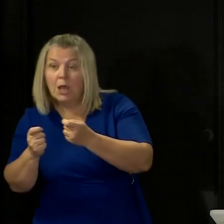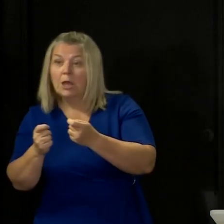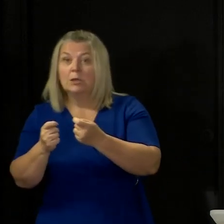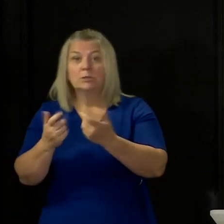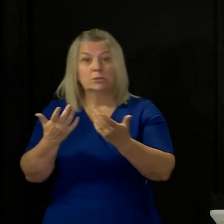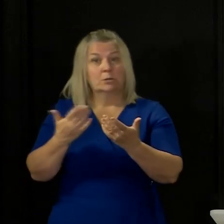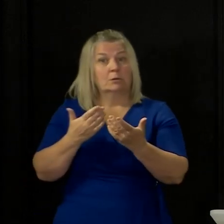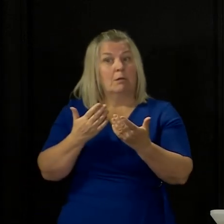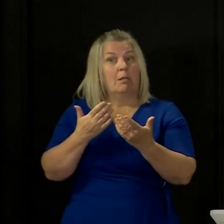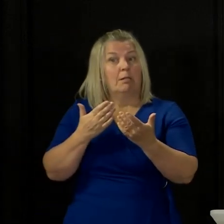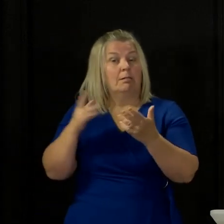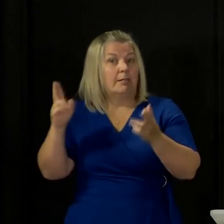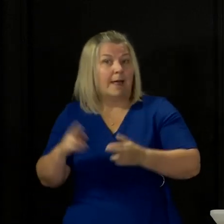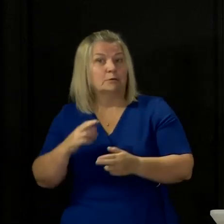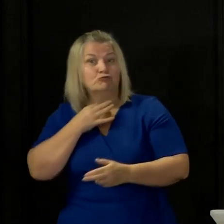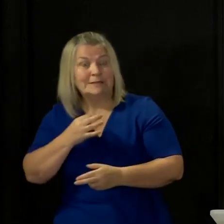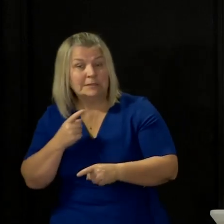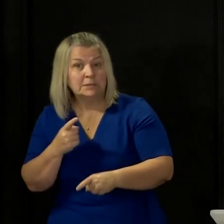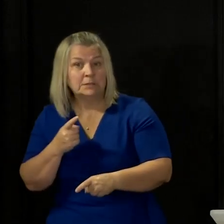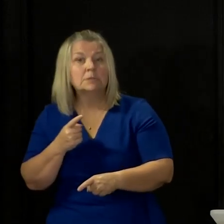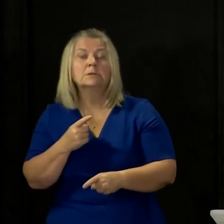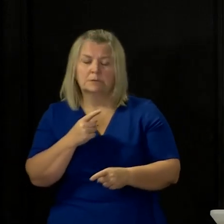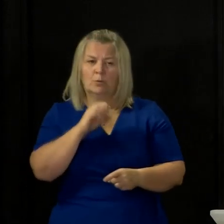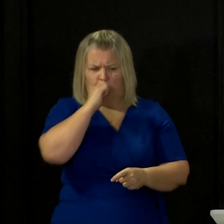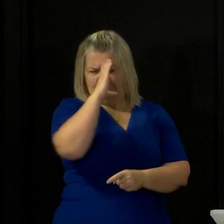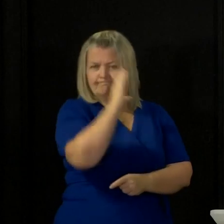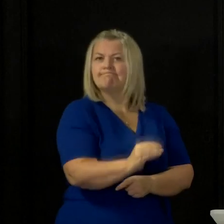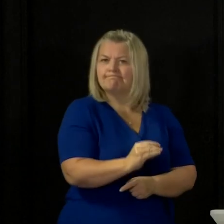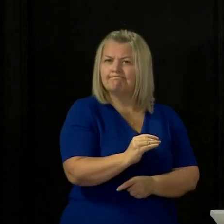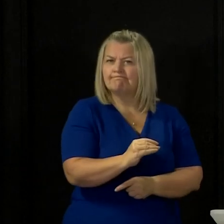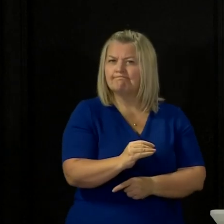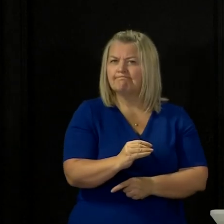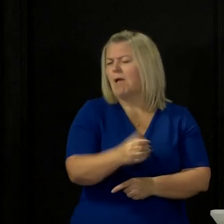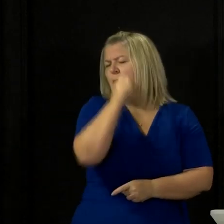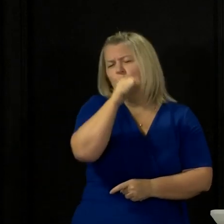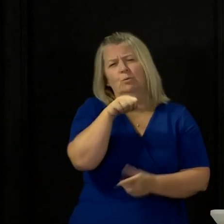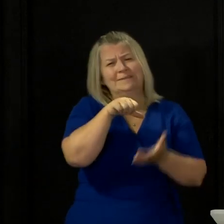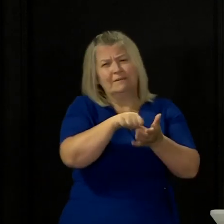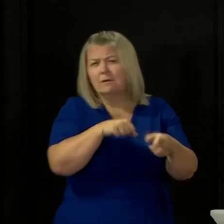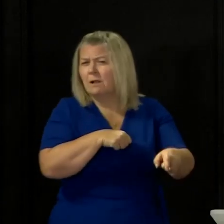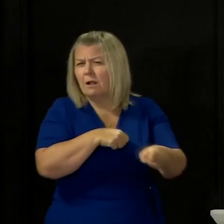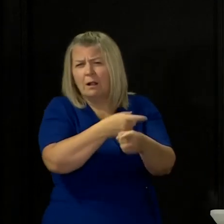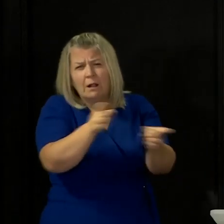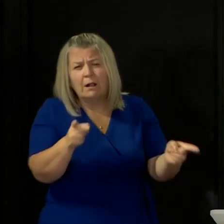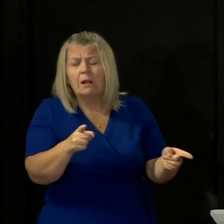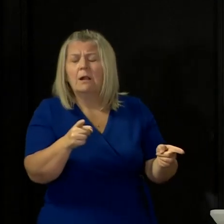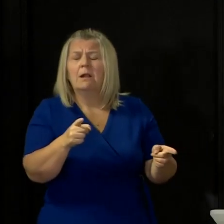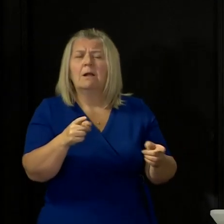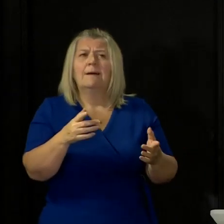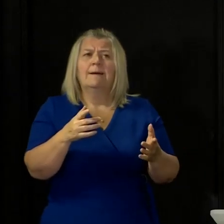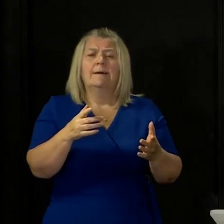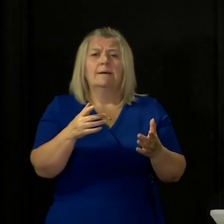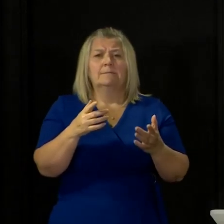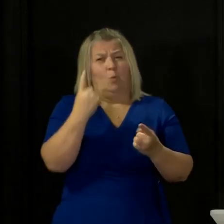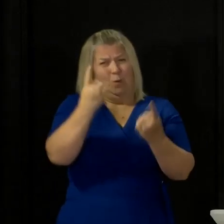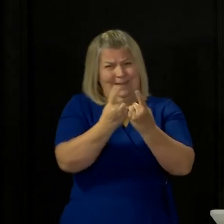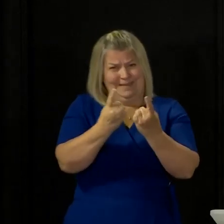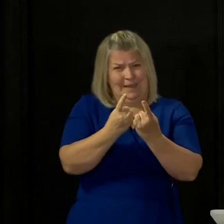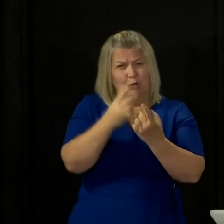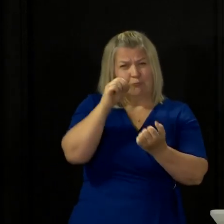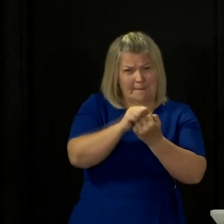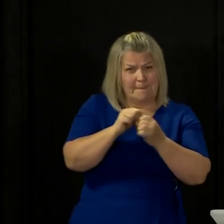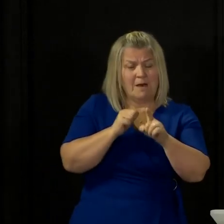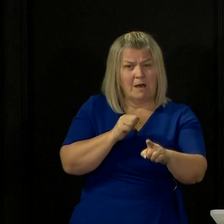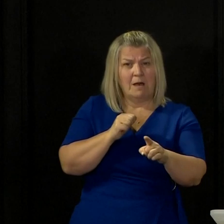they find this, and I know you find this really difficult. If there's one thing I want you to take from what I am saying, is that